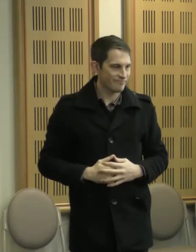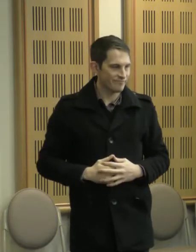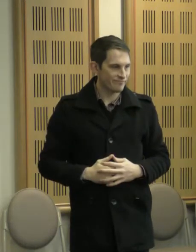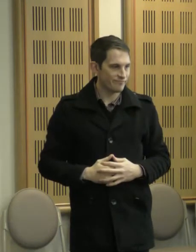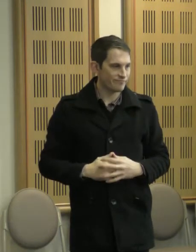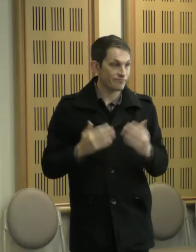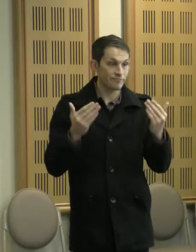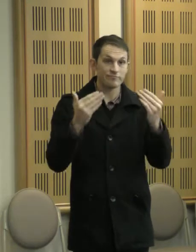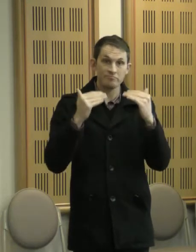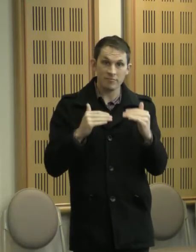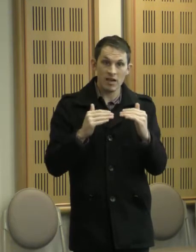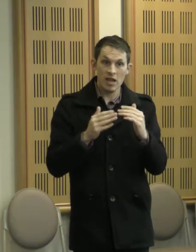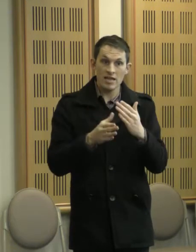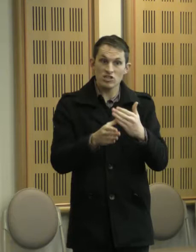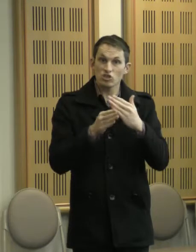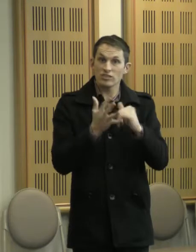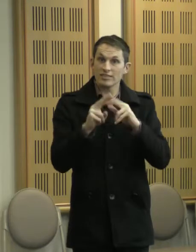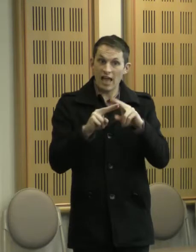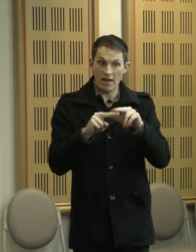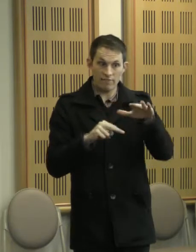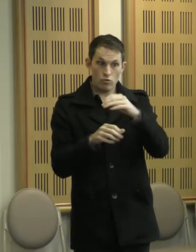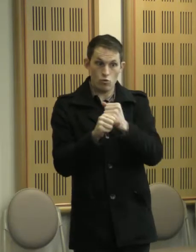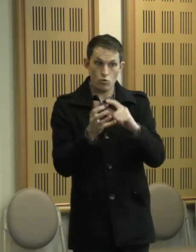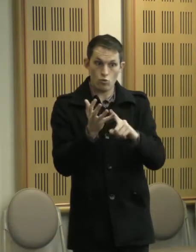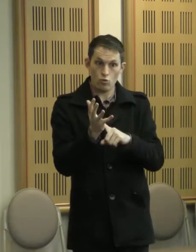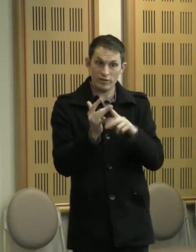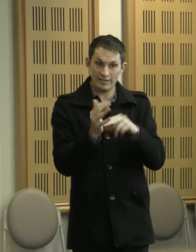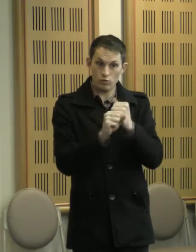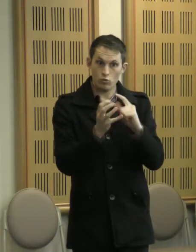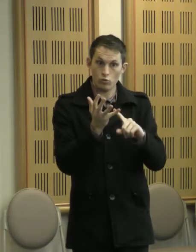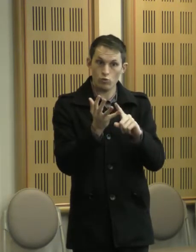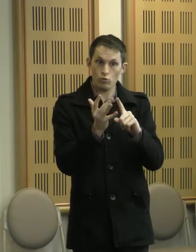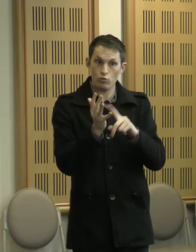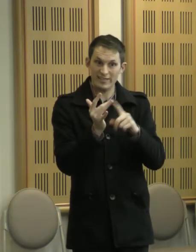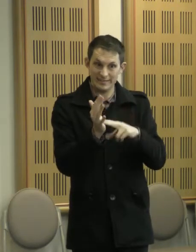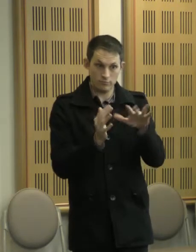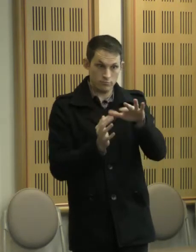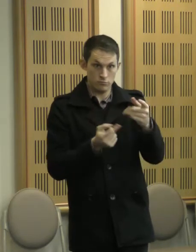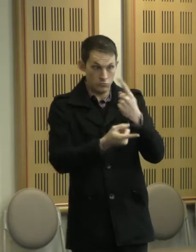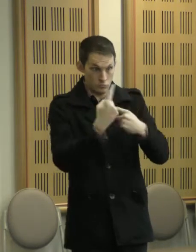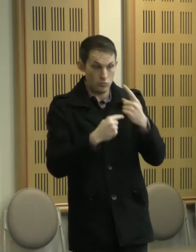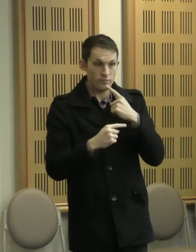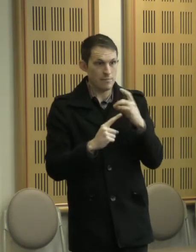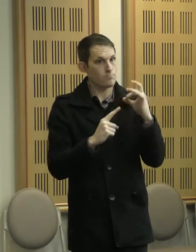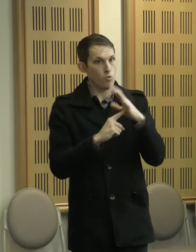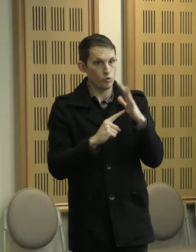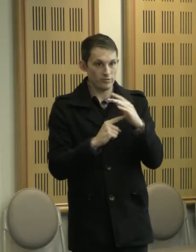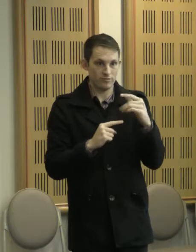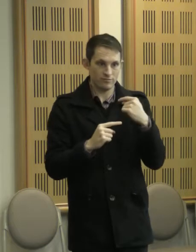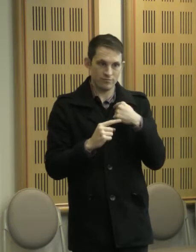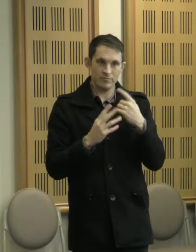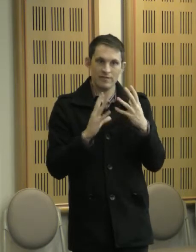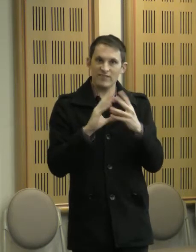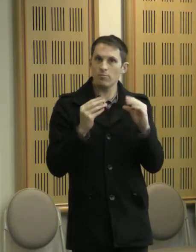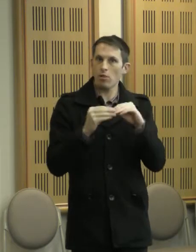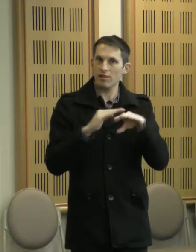Indigenous staff at Goolam Goolam have told us of the importance of being visible at the co-op. Just